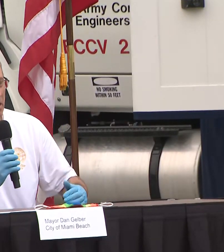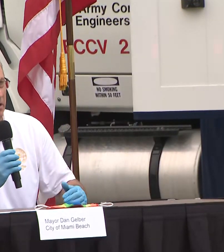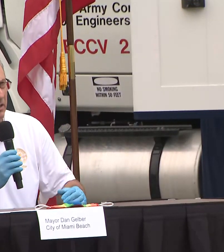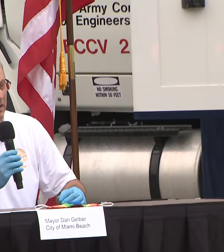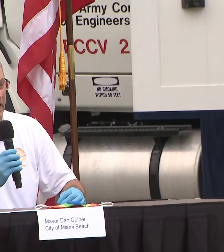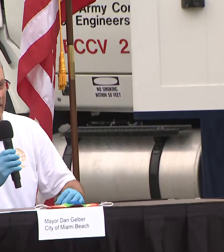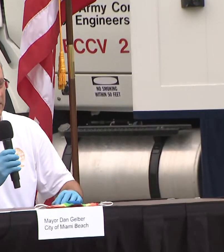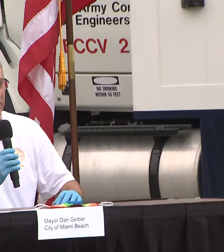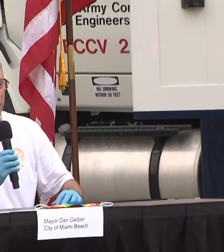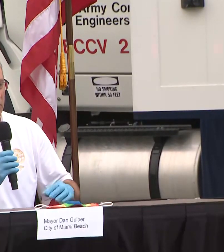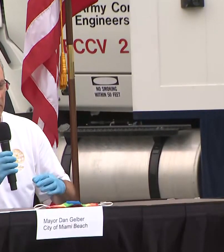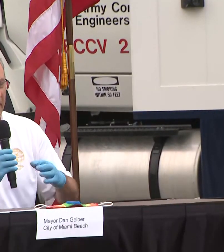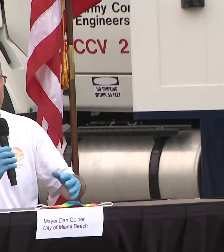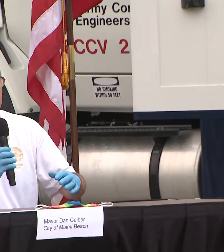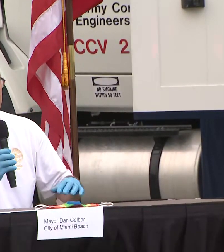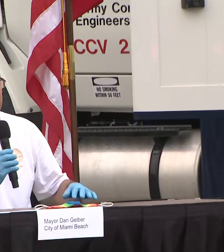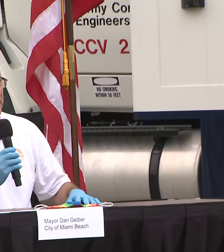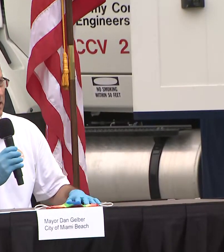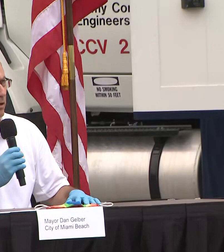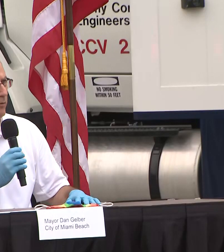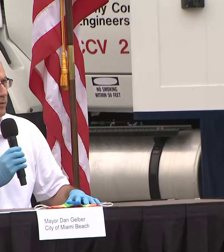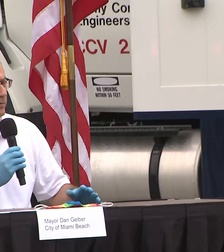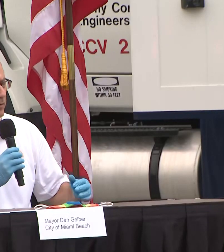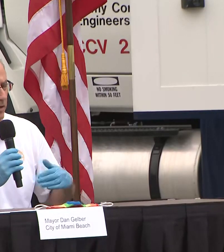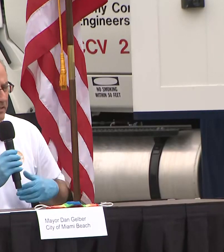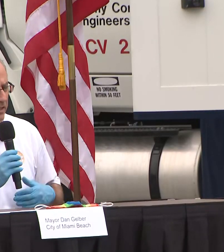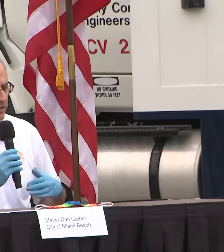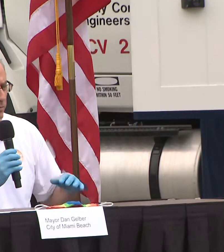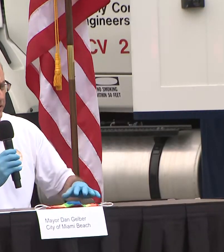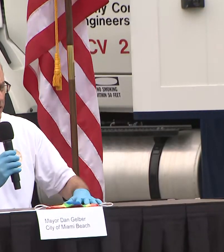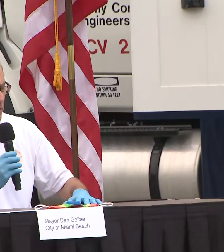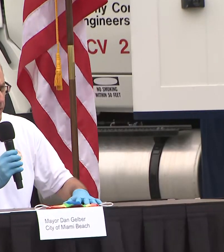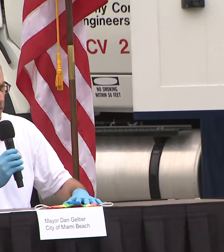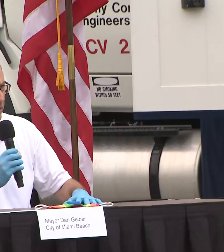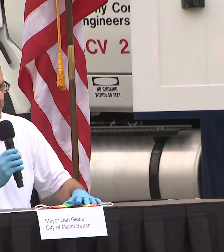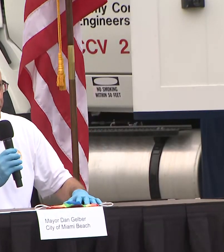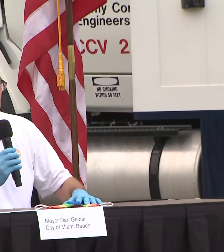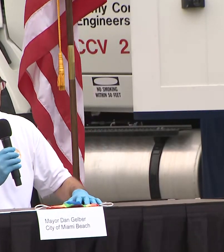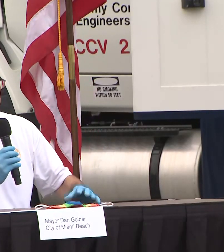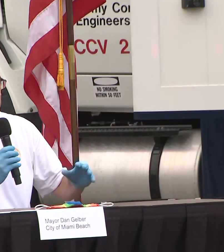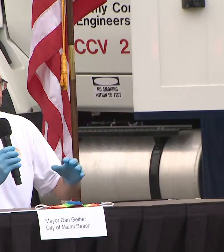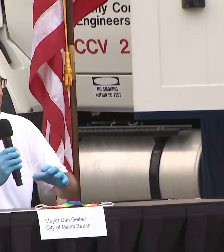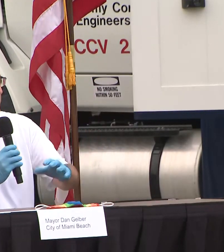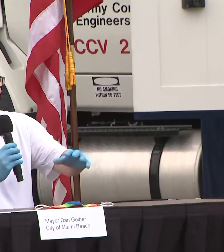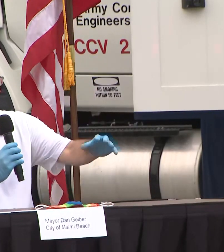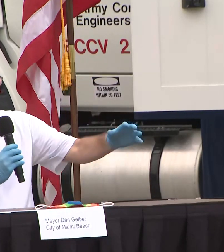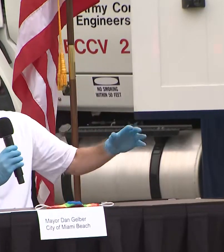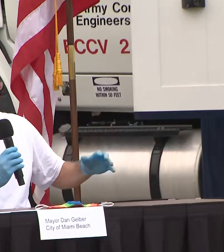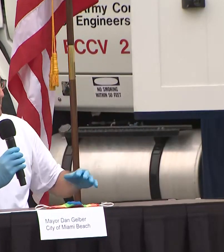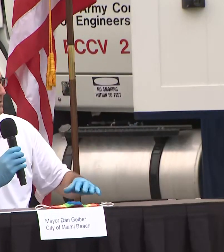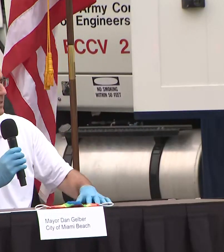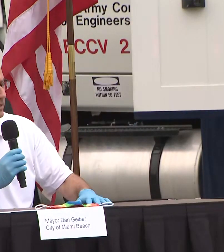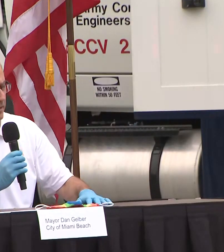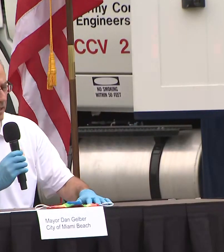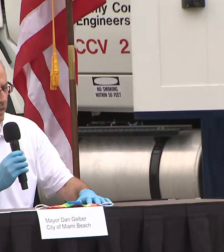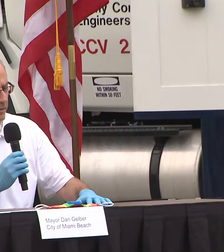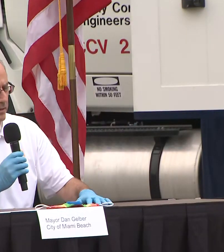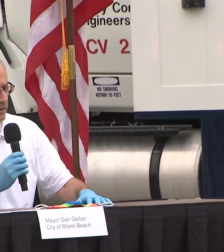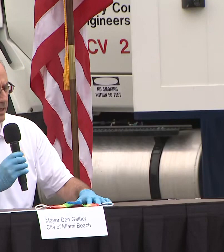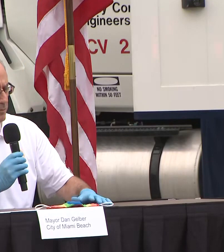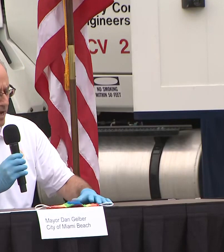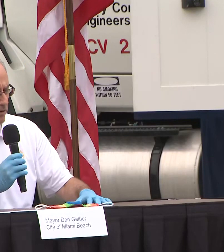who we are and to lean into this so for us I just want you to know we are we are grateful that we all have this